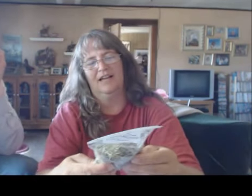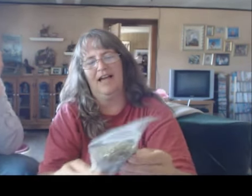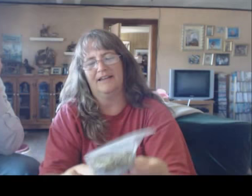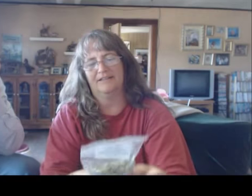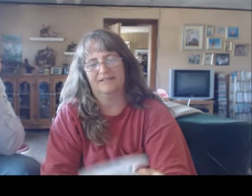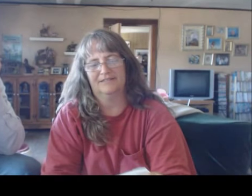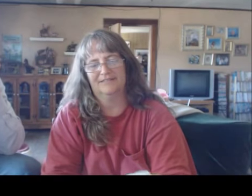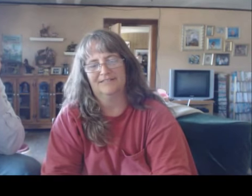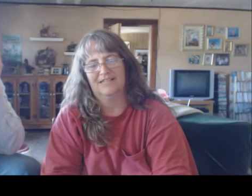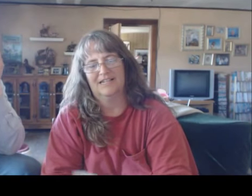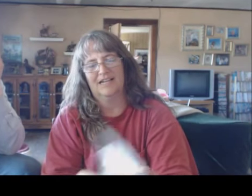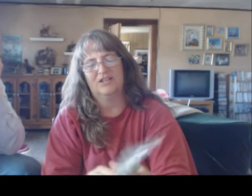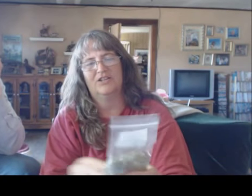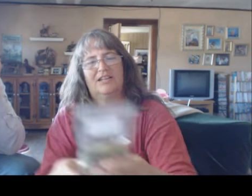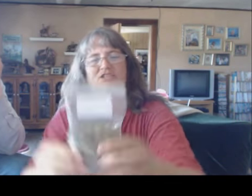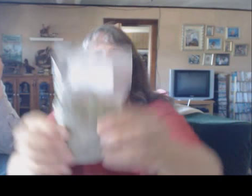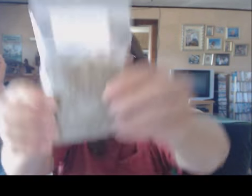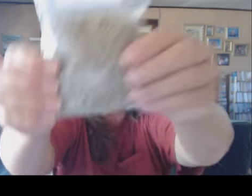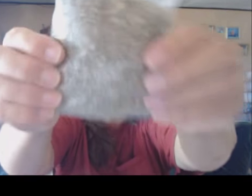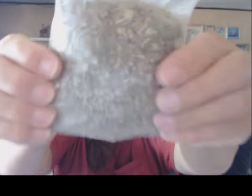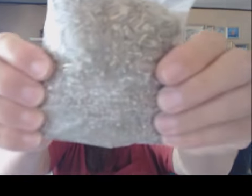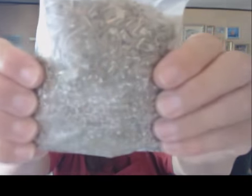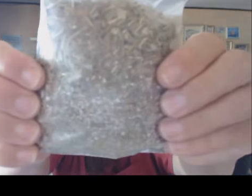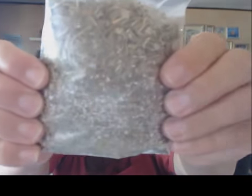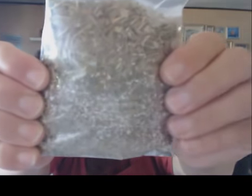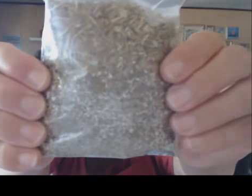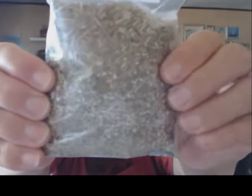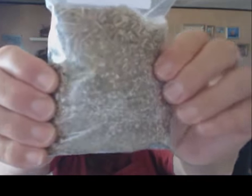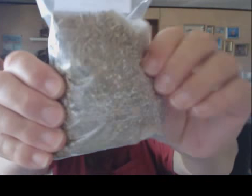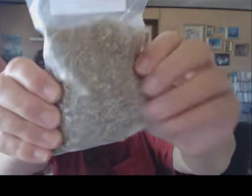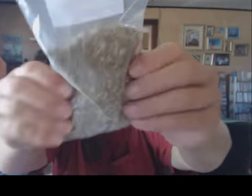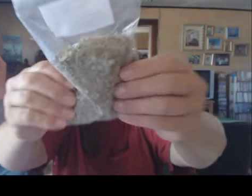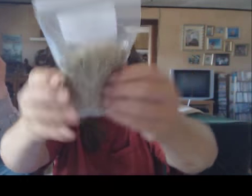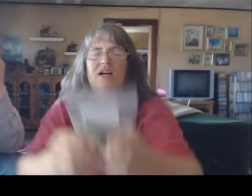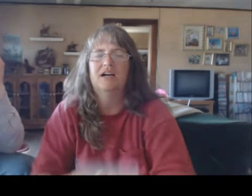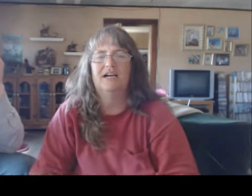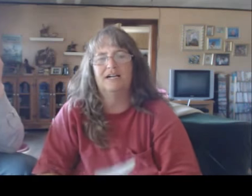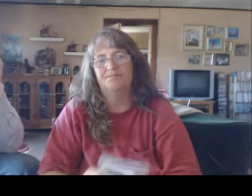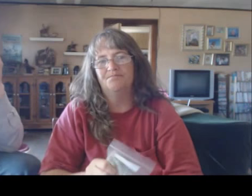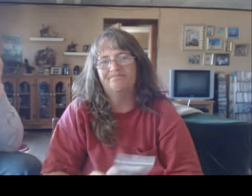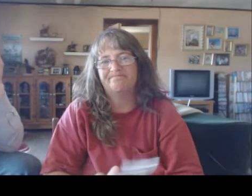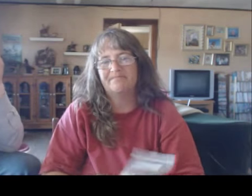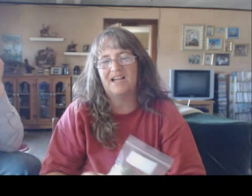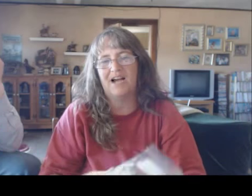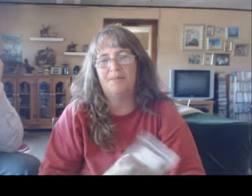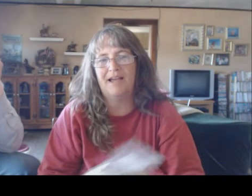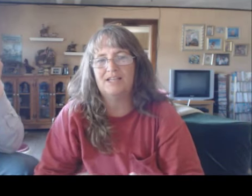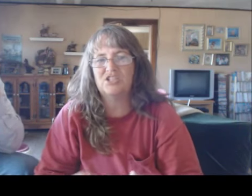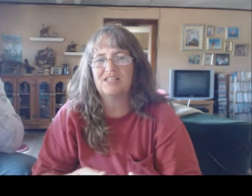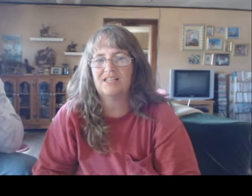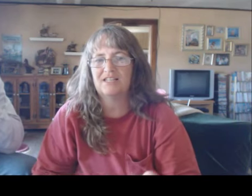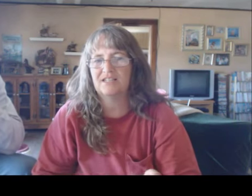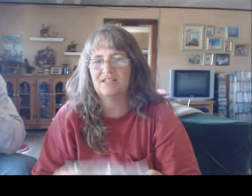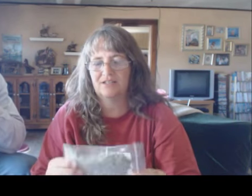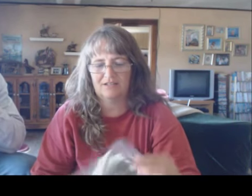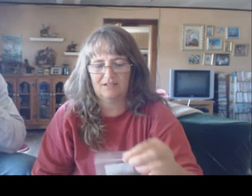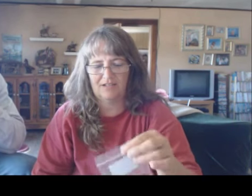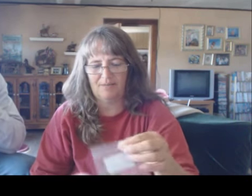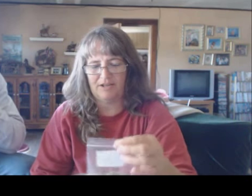Hi. And you can actually see the salt on the backside in that. So, um, I'm actually thinking that I